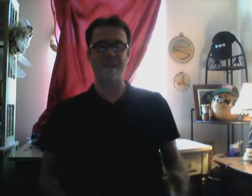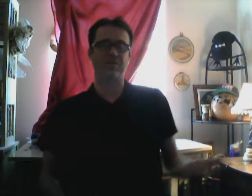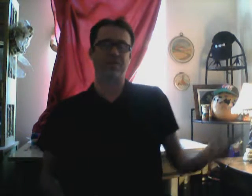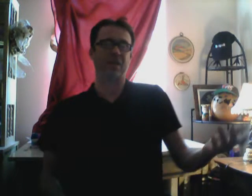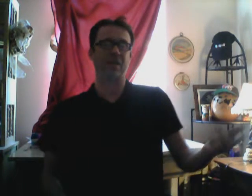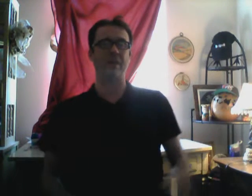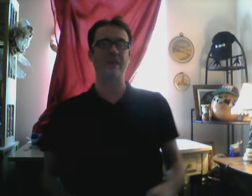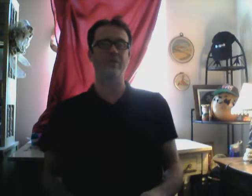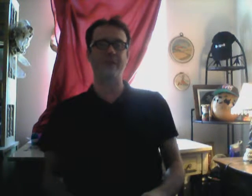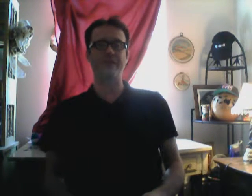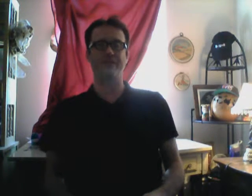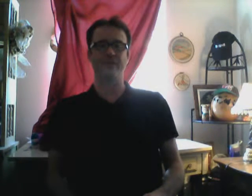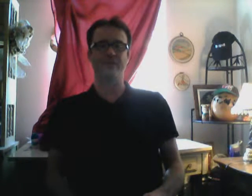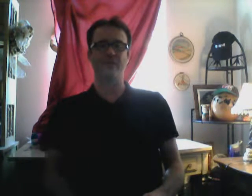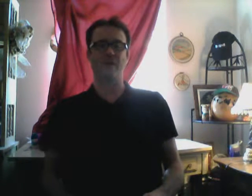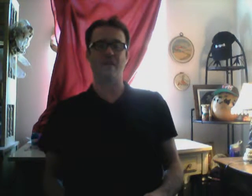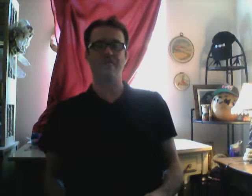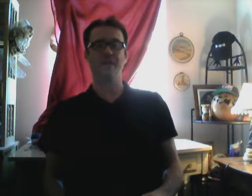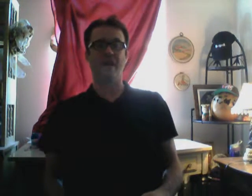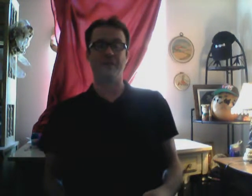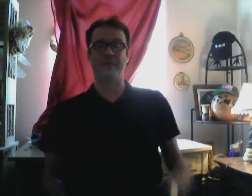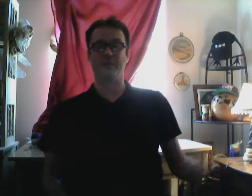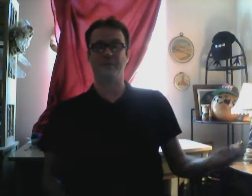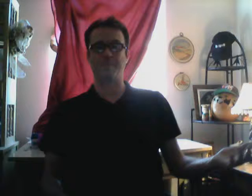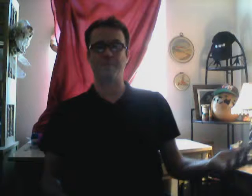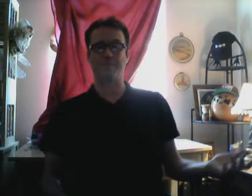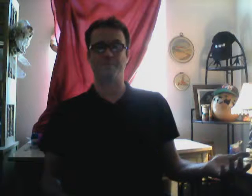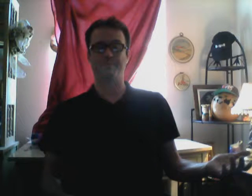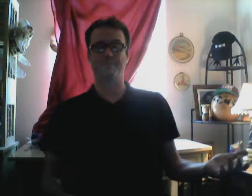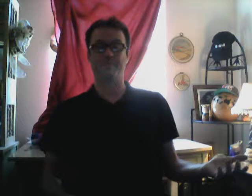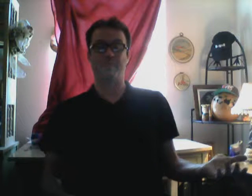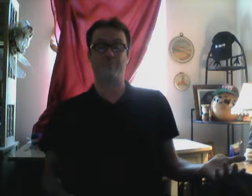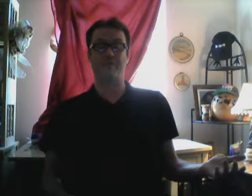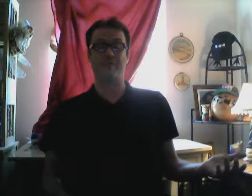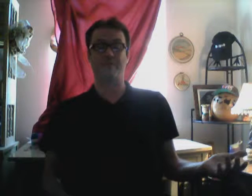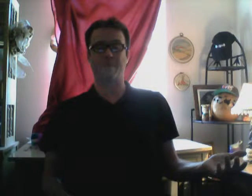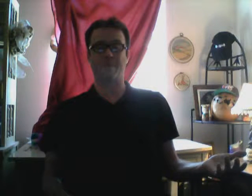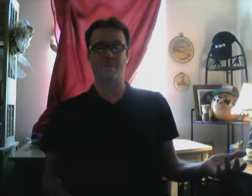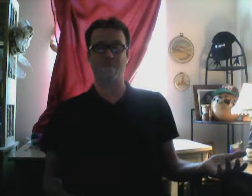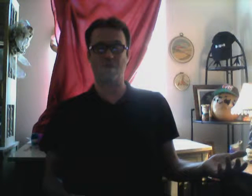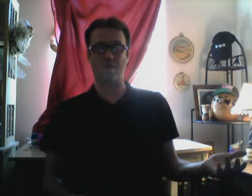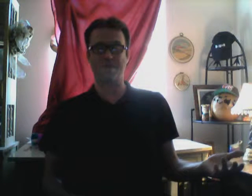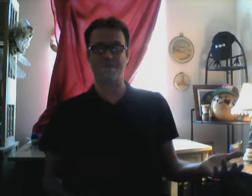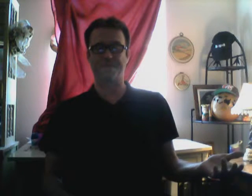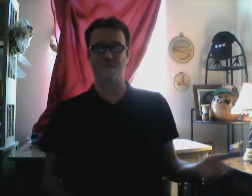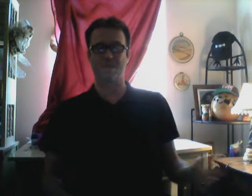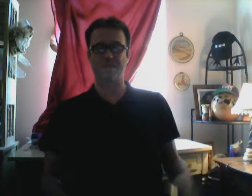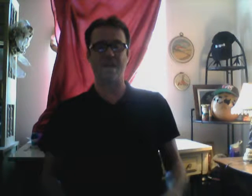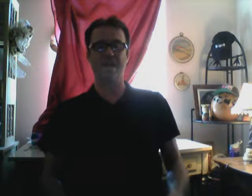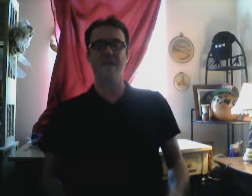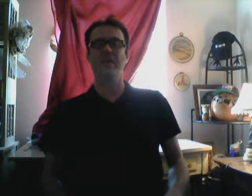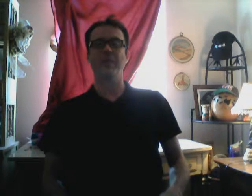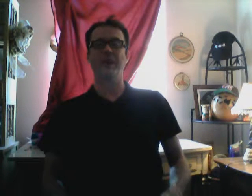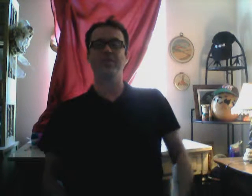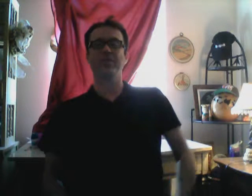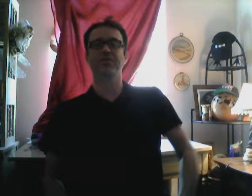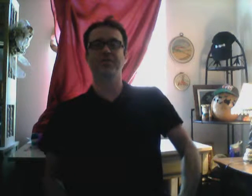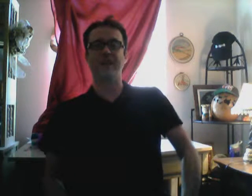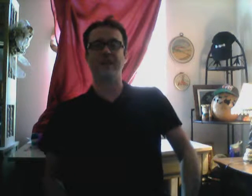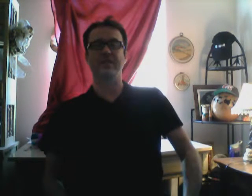I don't think anybody will pay for this crime. I think there was, it was pretty much a perfect crime as far as that. But I'm just fighting